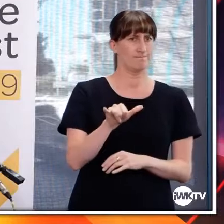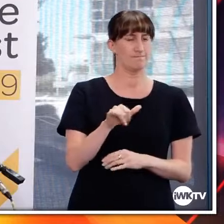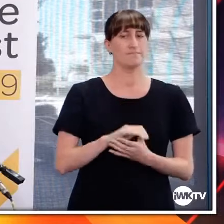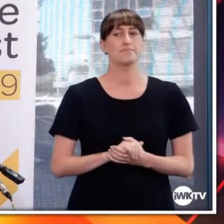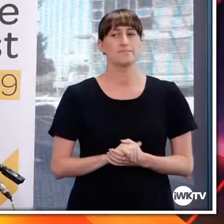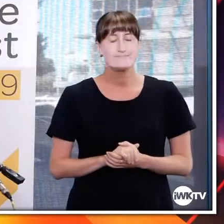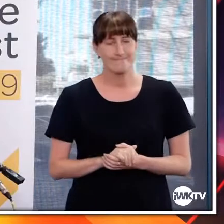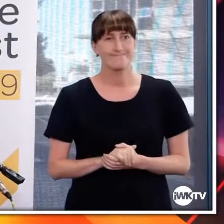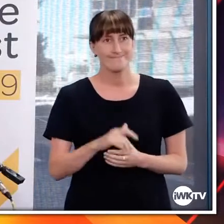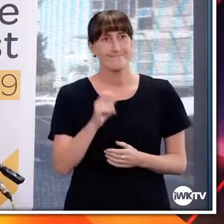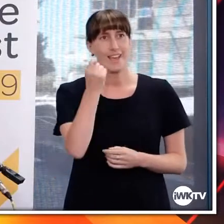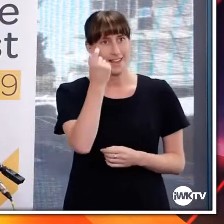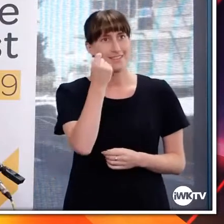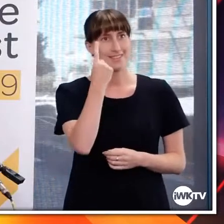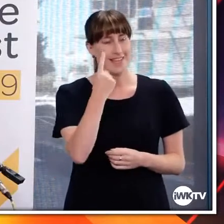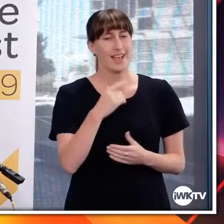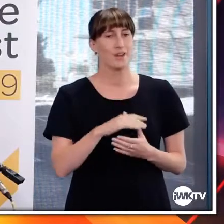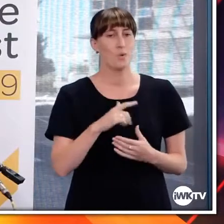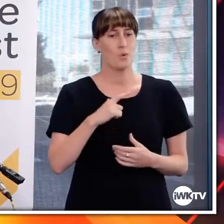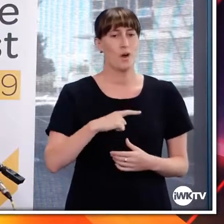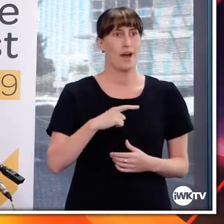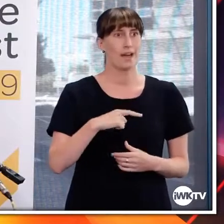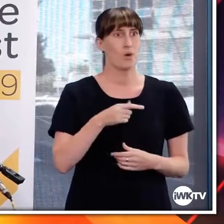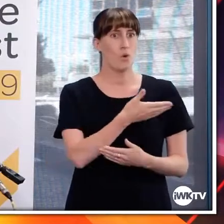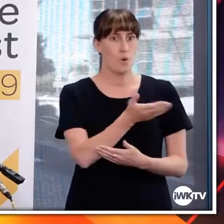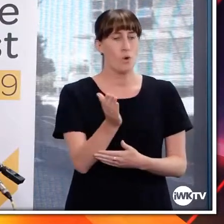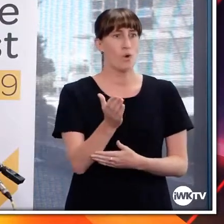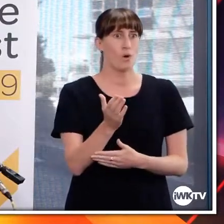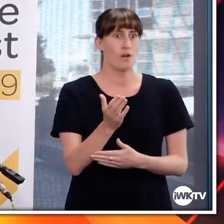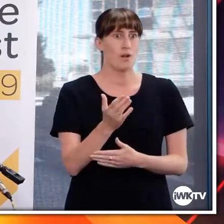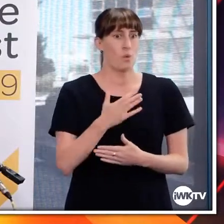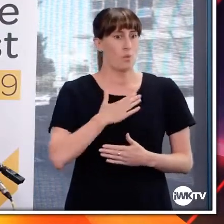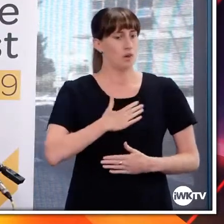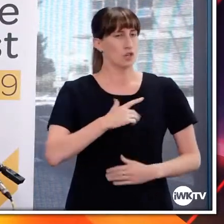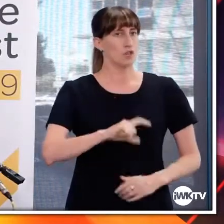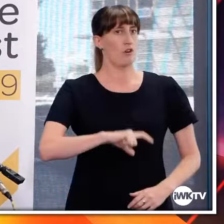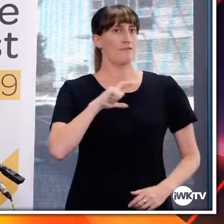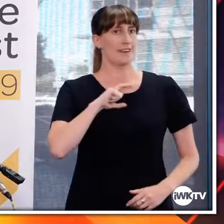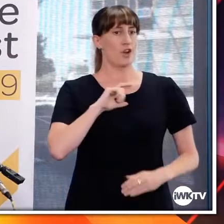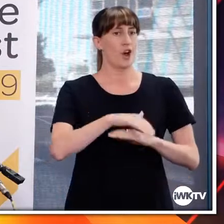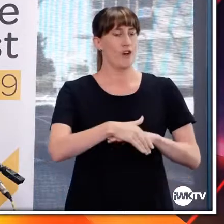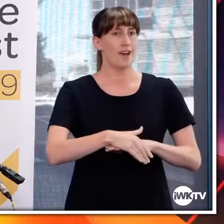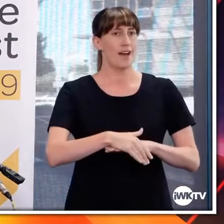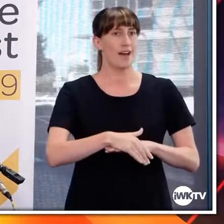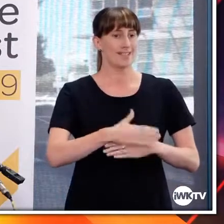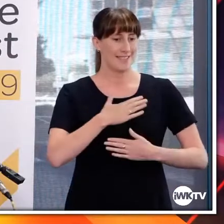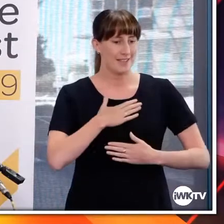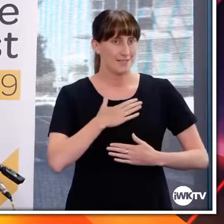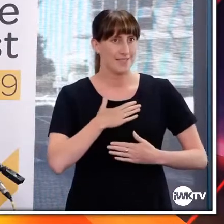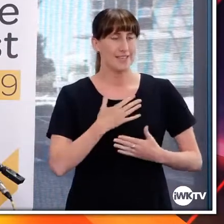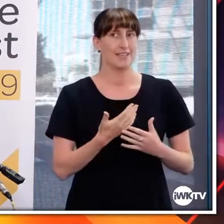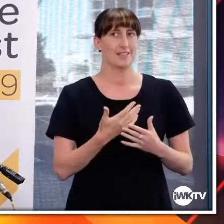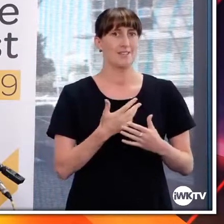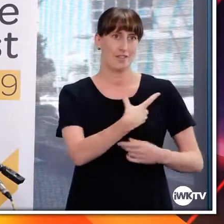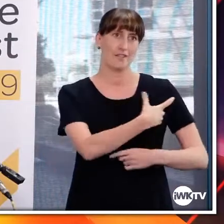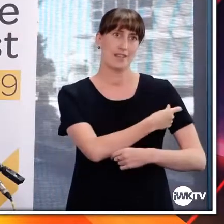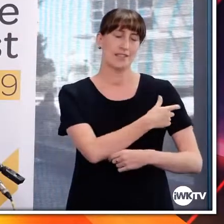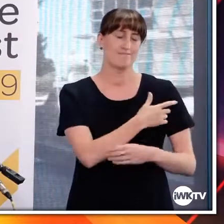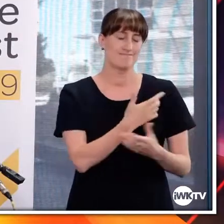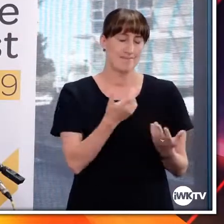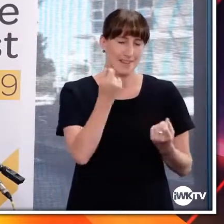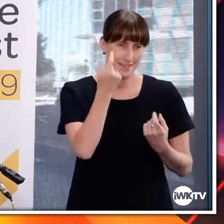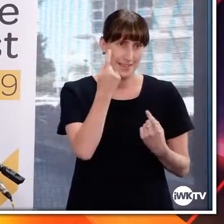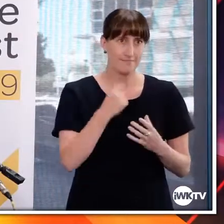understand why people want to be really confident about the effectiveness and particularly the safety of the vaccine. And I can